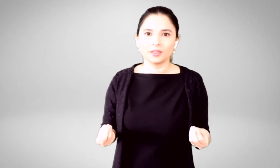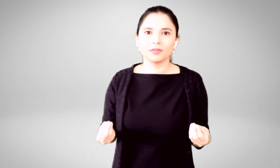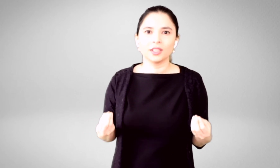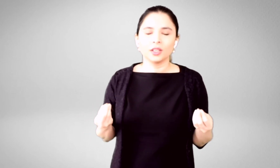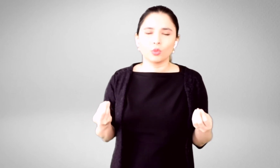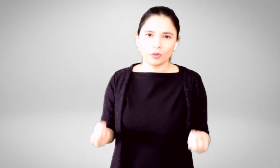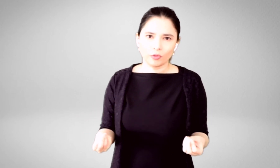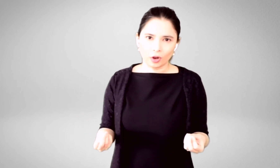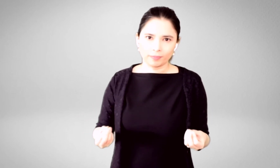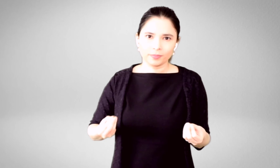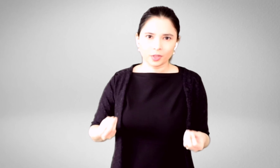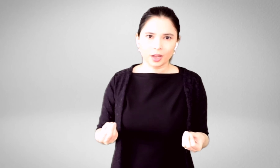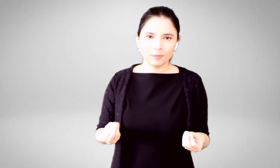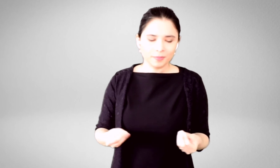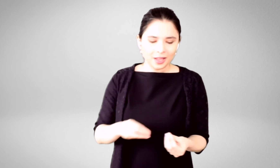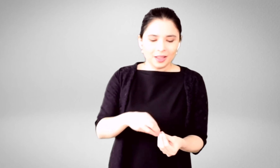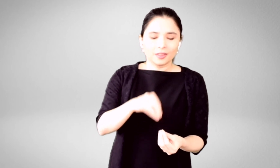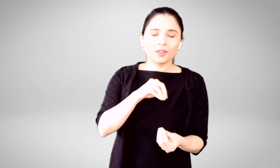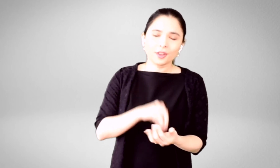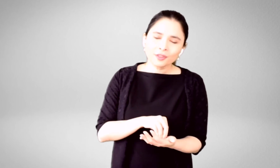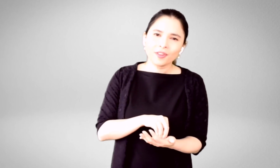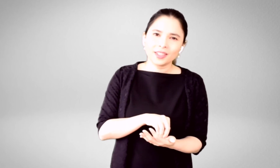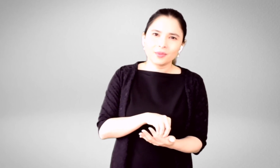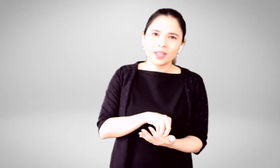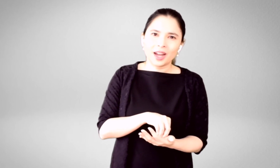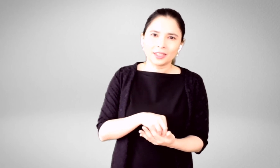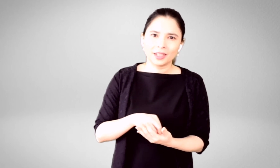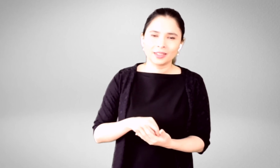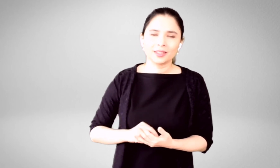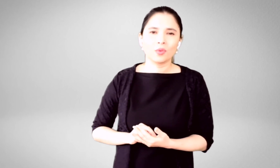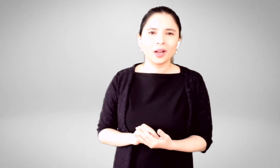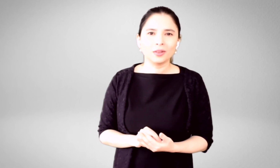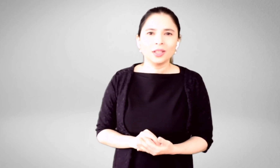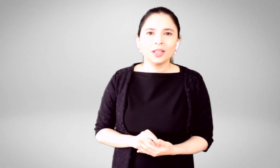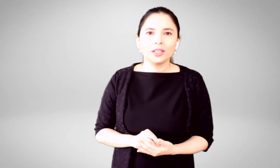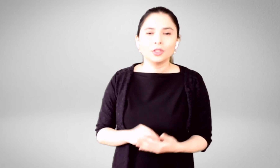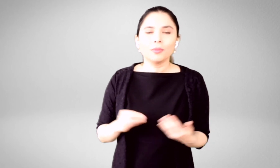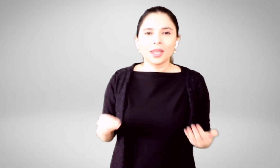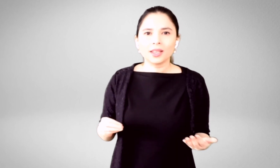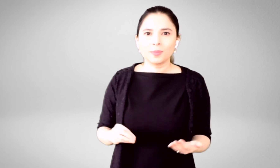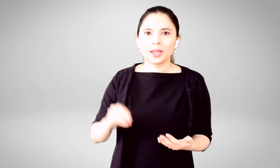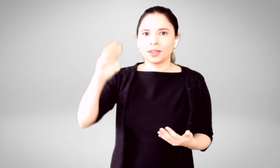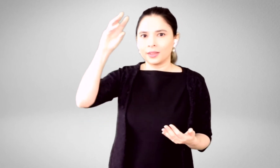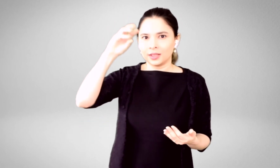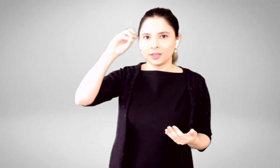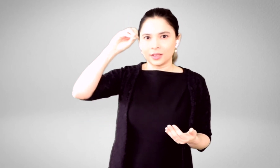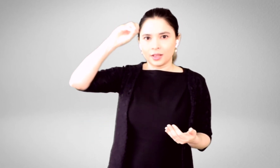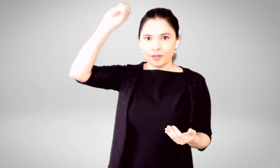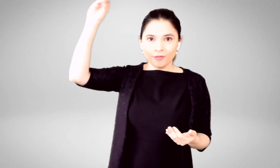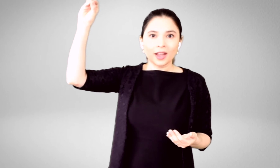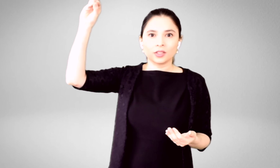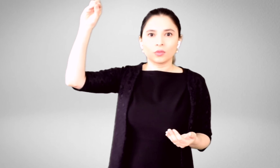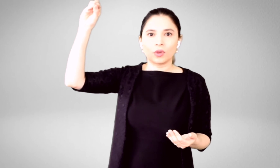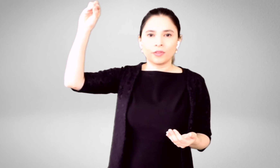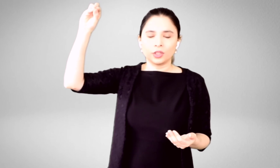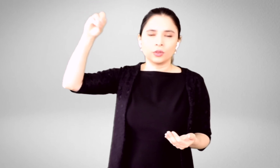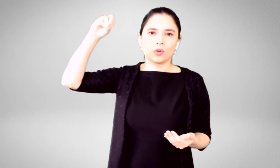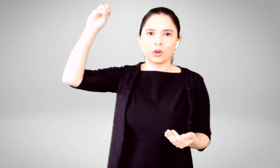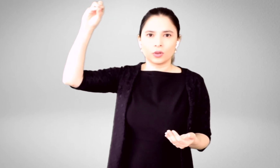reform. Okay? The third finding we highlight is that, well, you may expect that these effects on revenue or